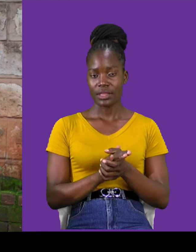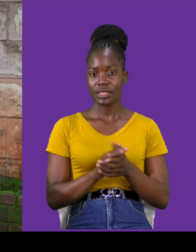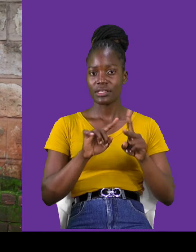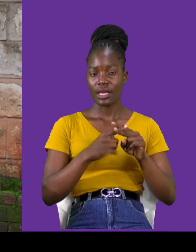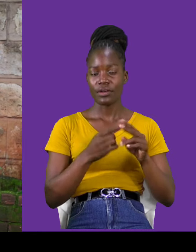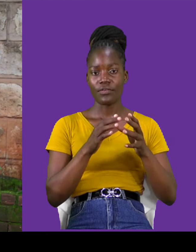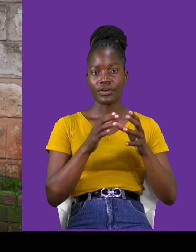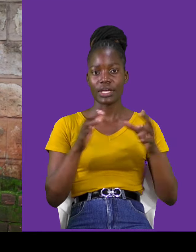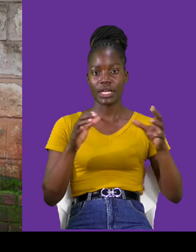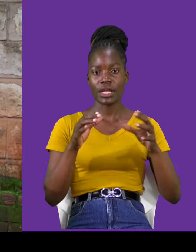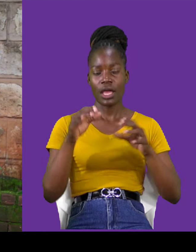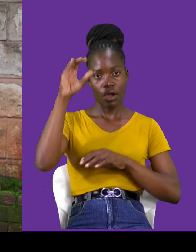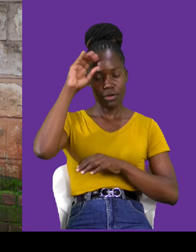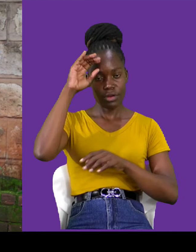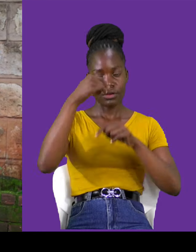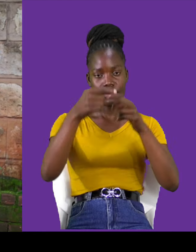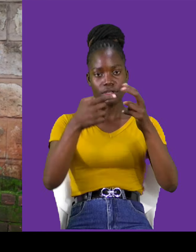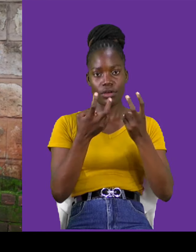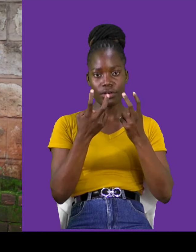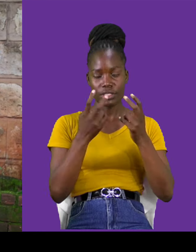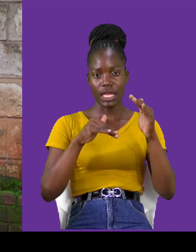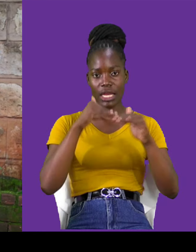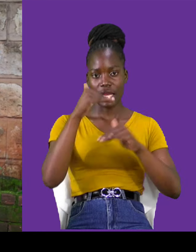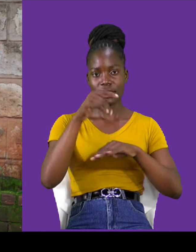stay tuned, till next time, bye.